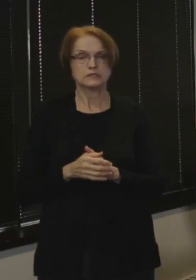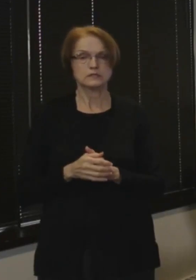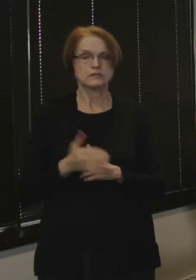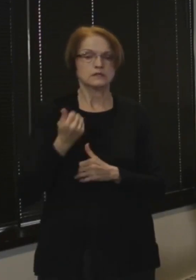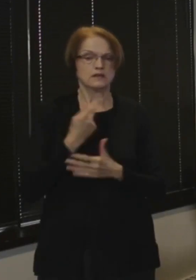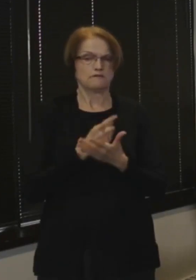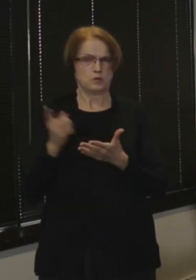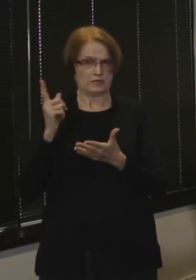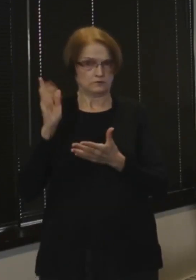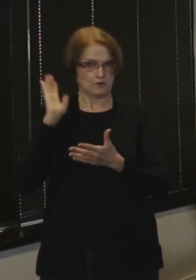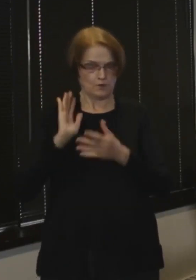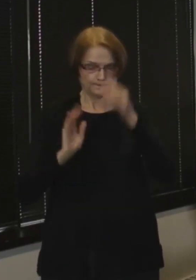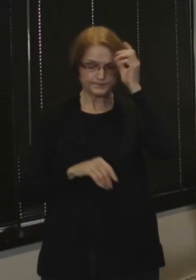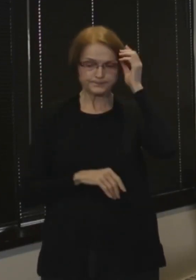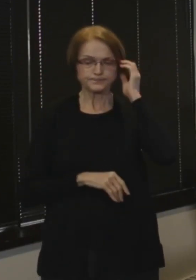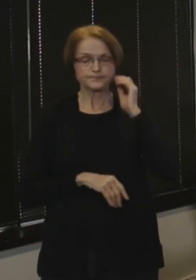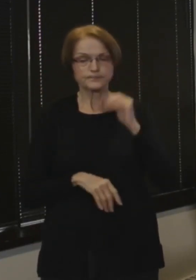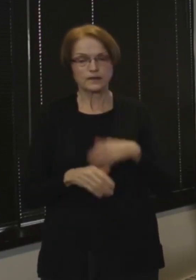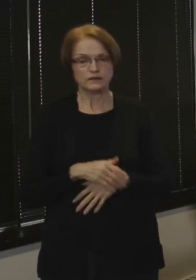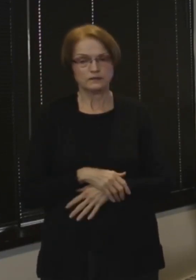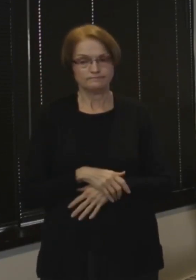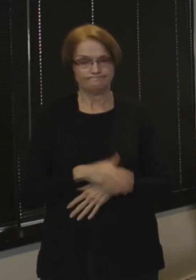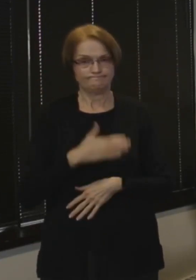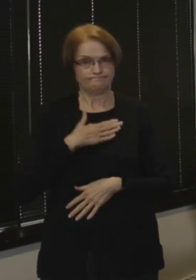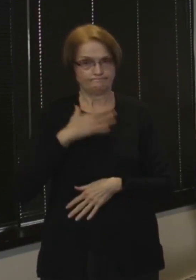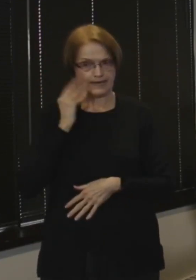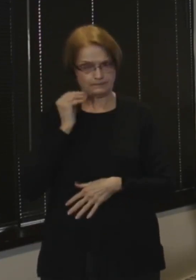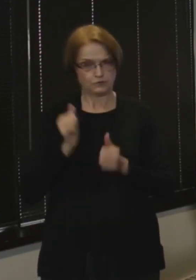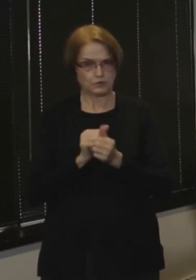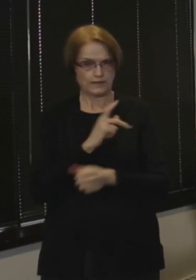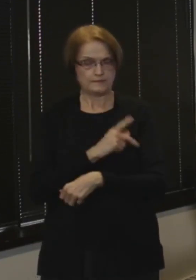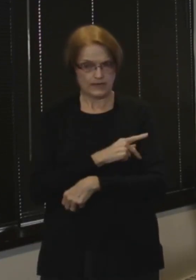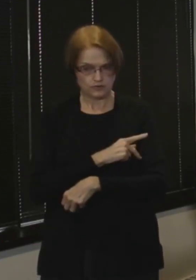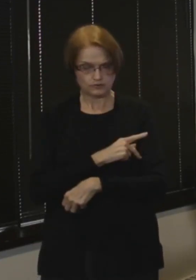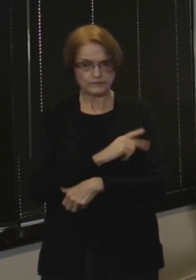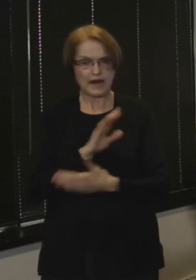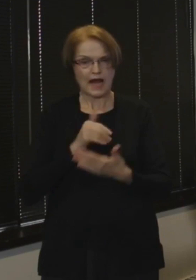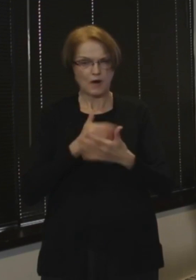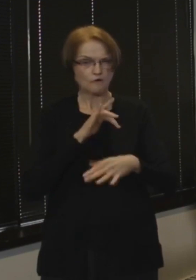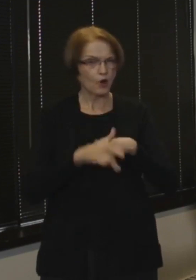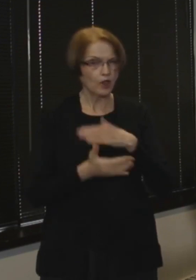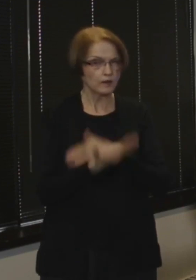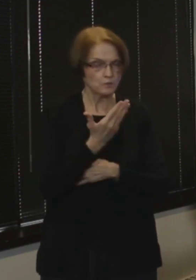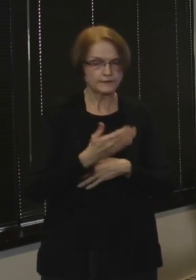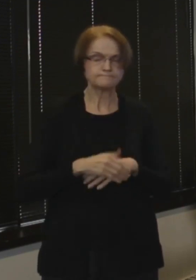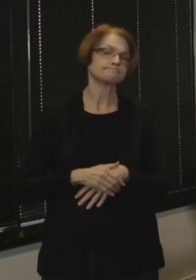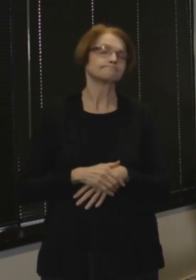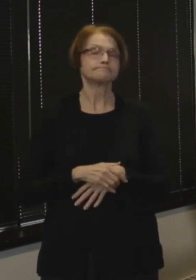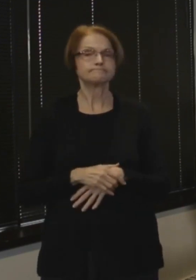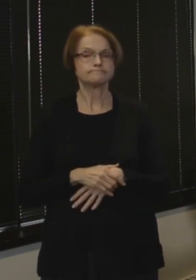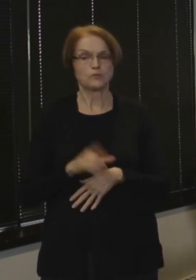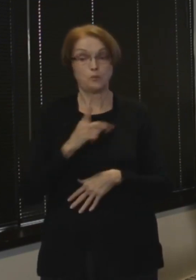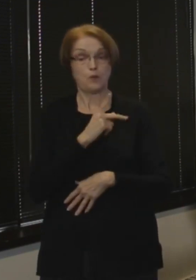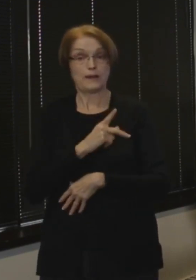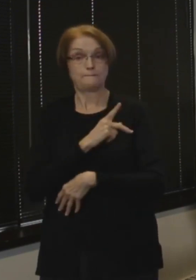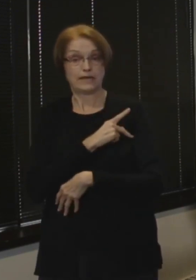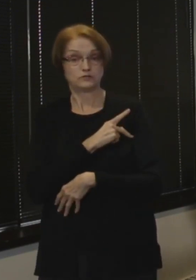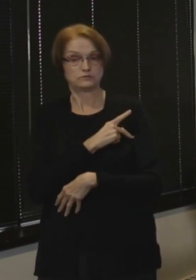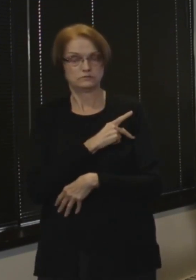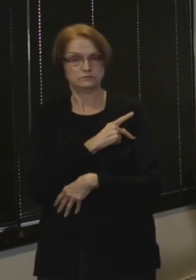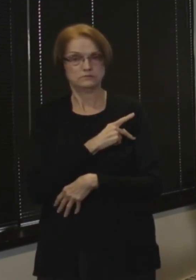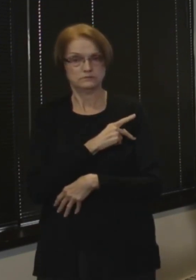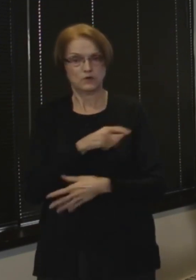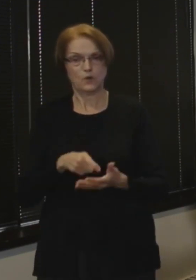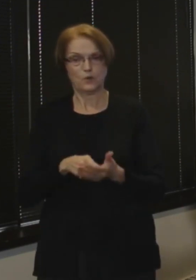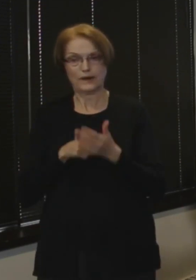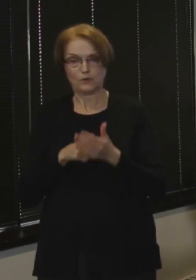A few weeks ago I had an experience with a patient where I arrived early one morning and one patient was requiring the